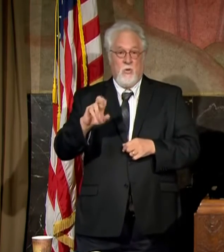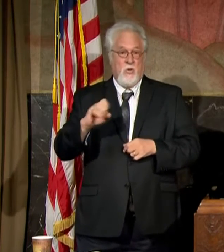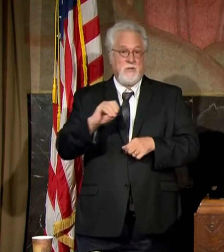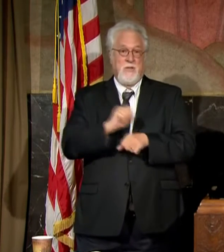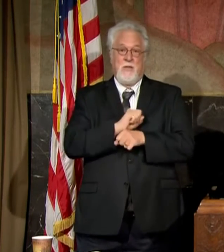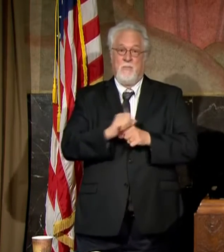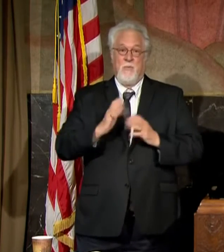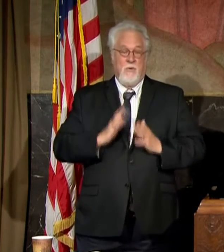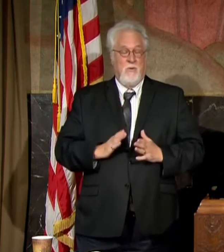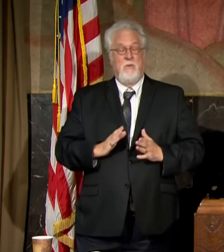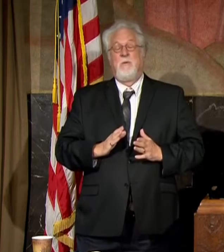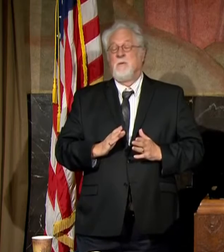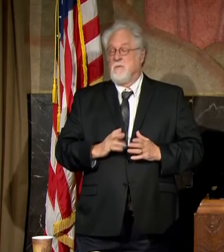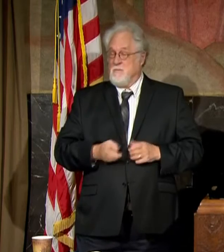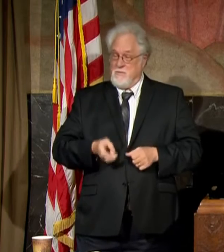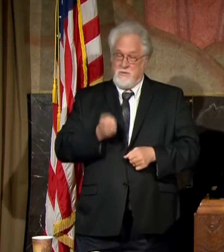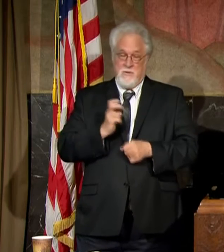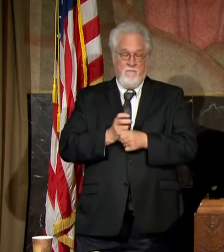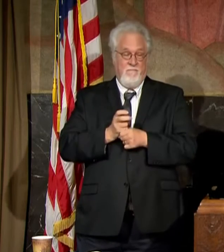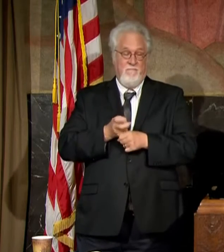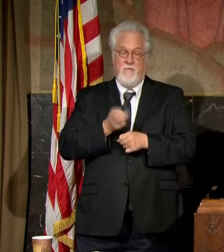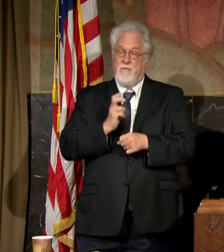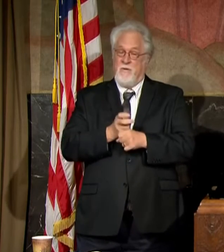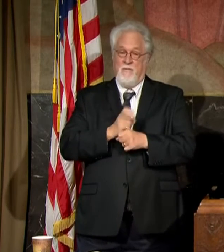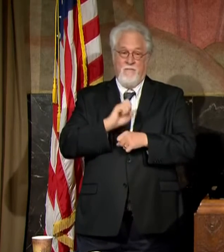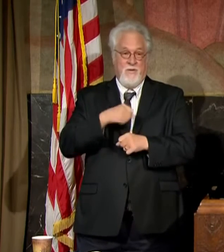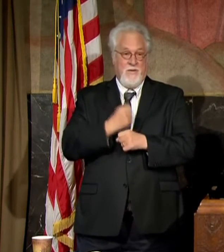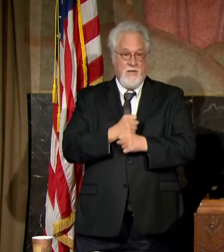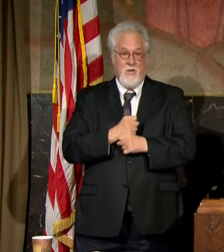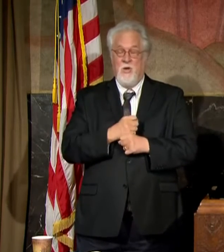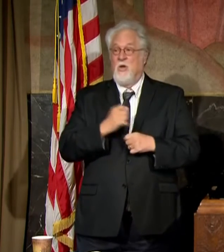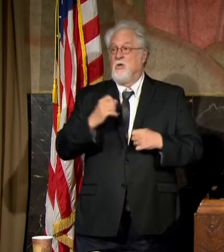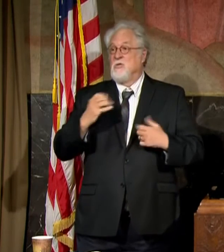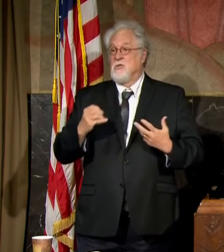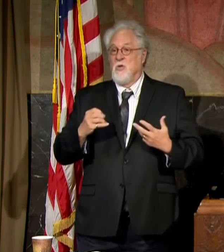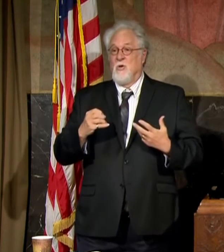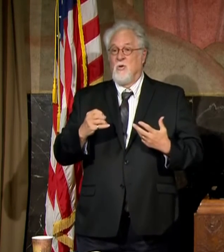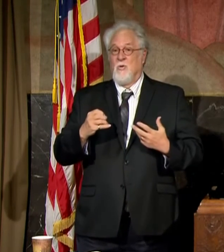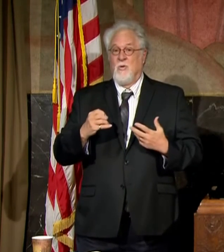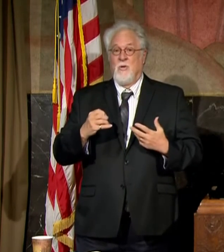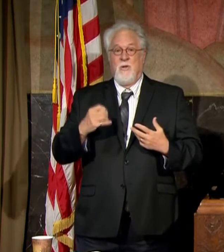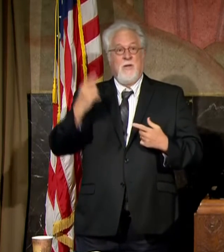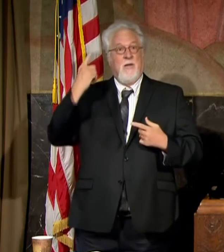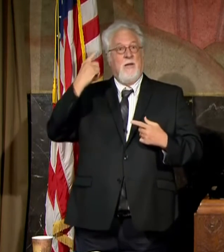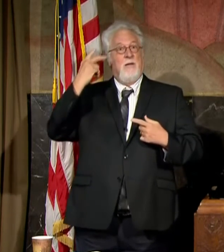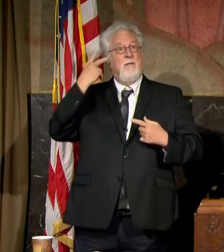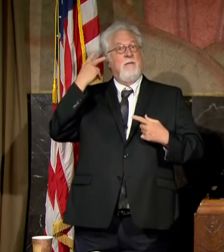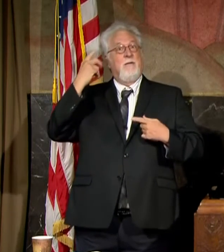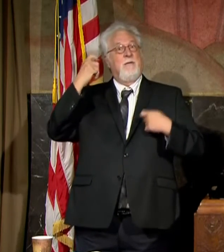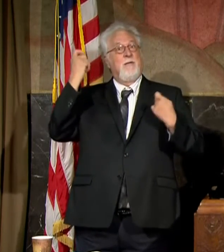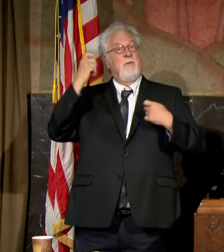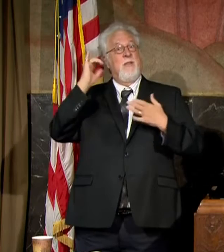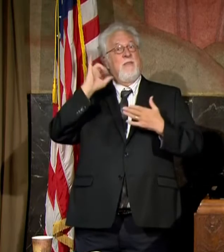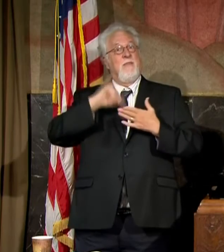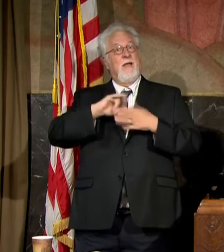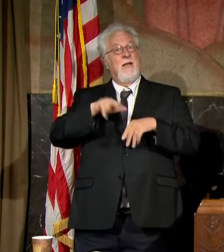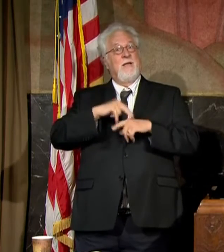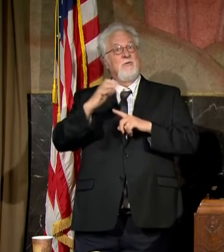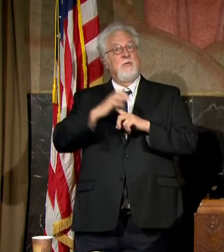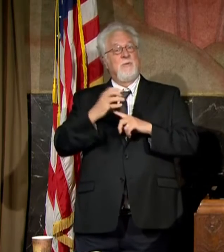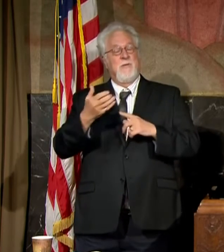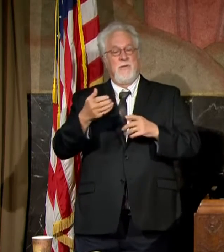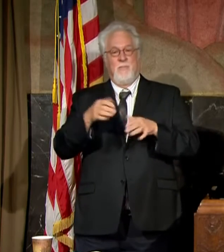forth, this has been a tough, tough year. And so to be able to continue to celebrate that national championship is important.